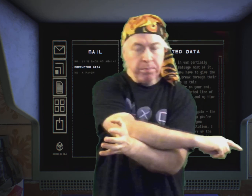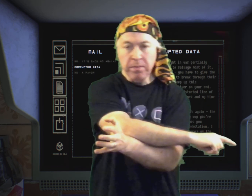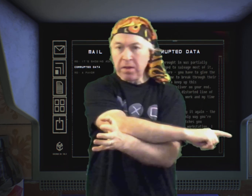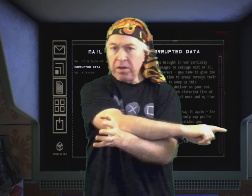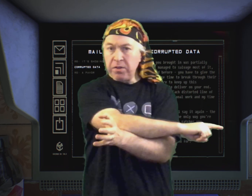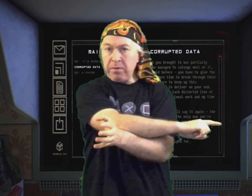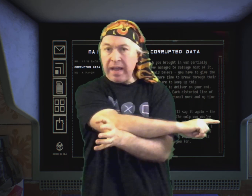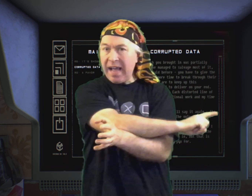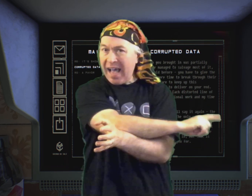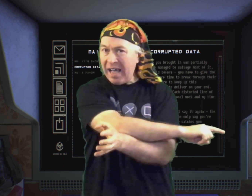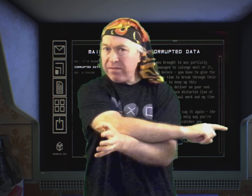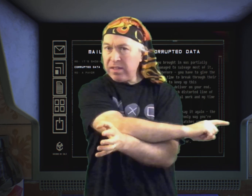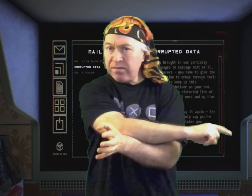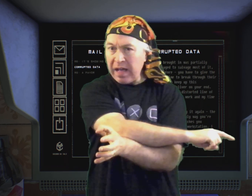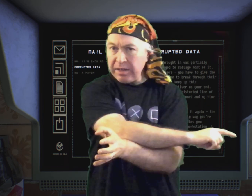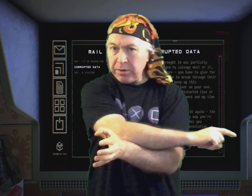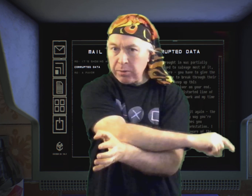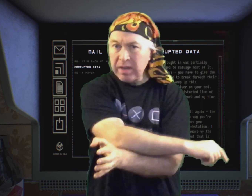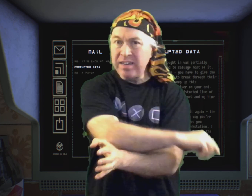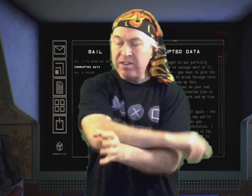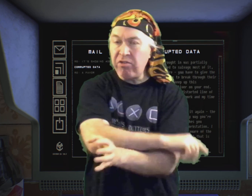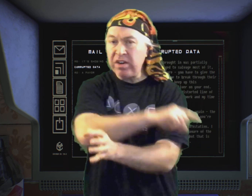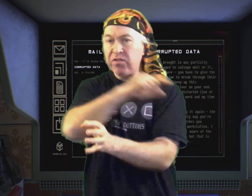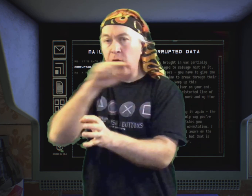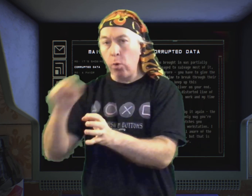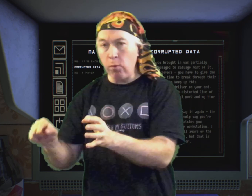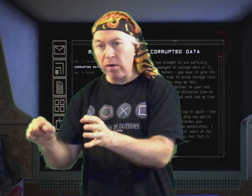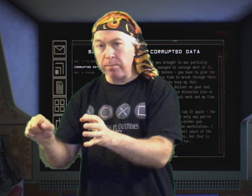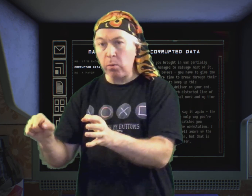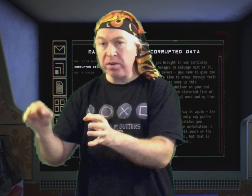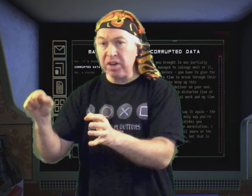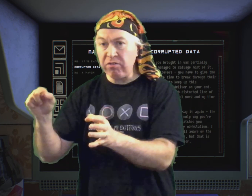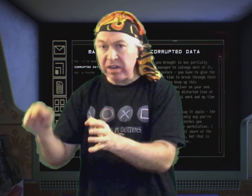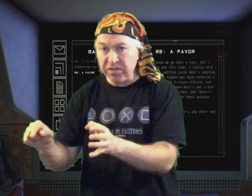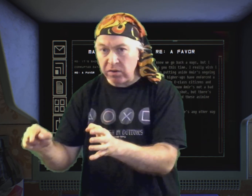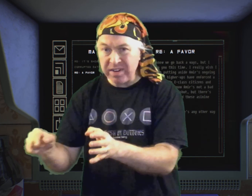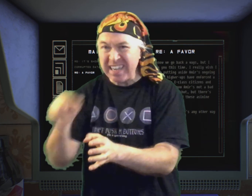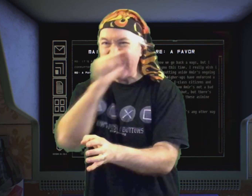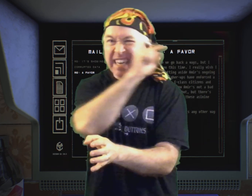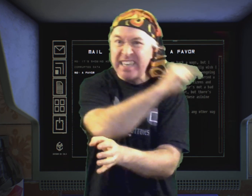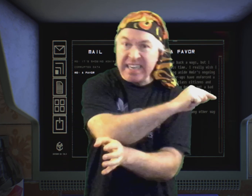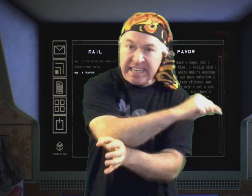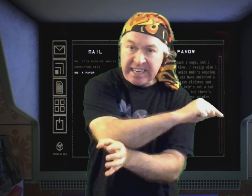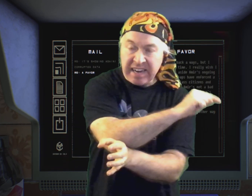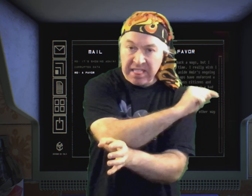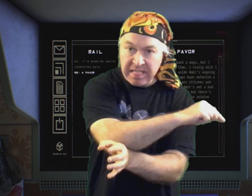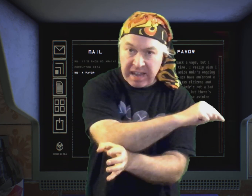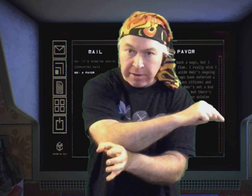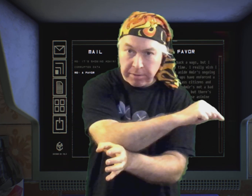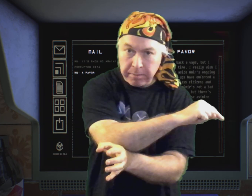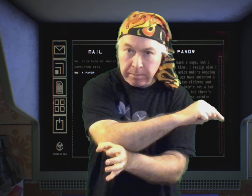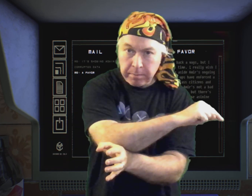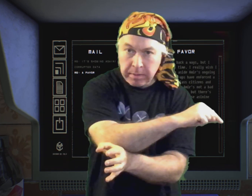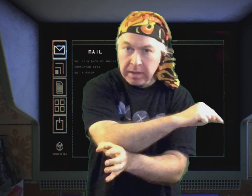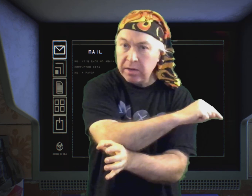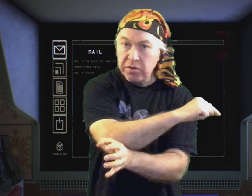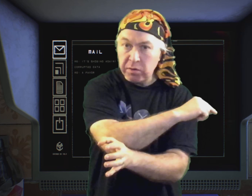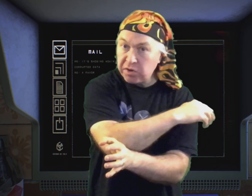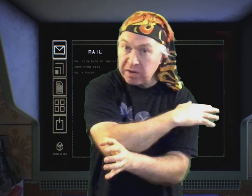you get half of the value to transfer over. But once it transfers, it deletes there. So in